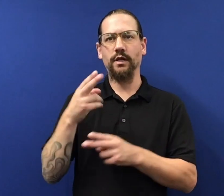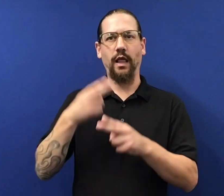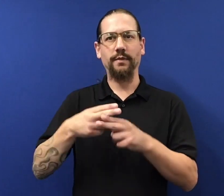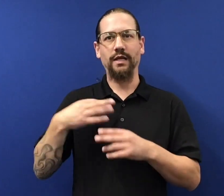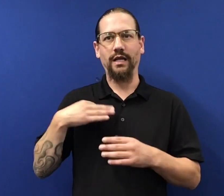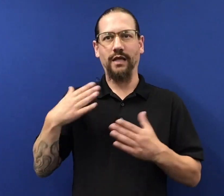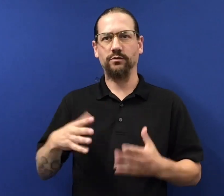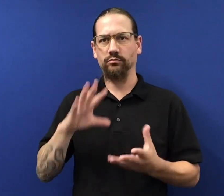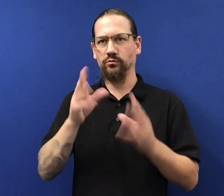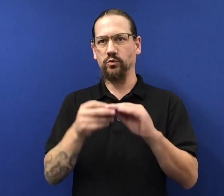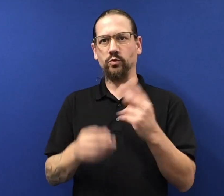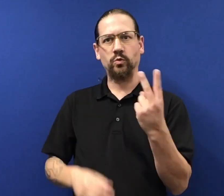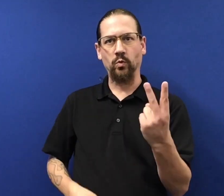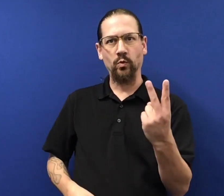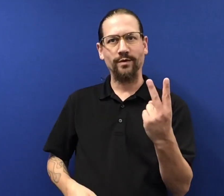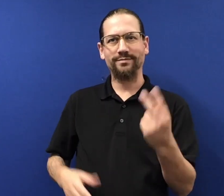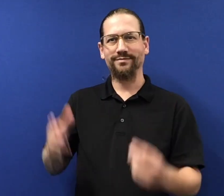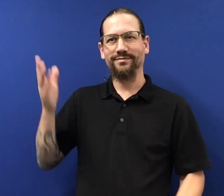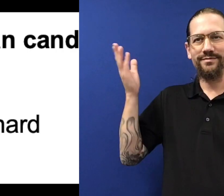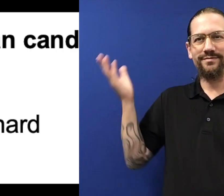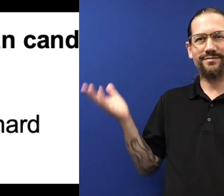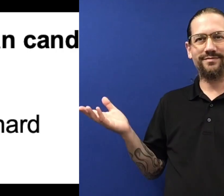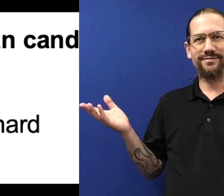We have two individuals running as Republicans.